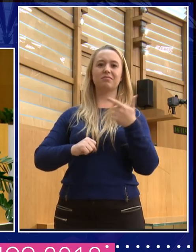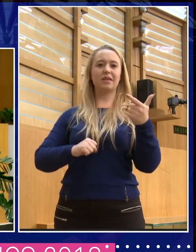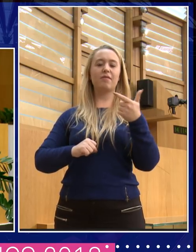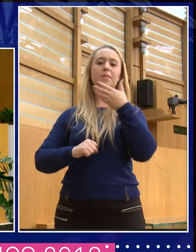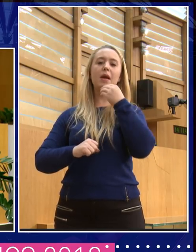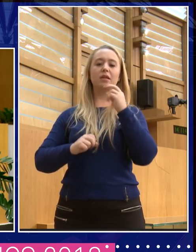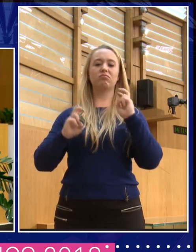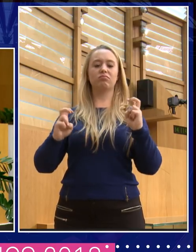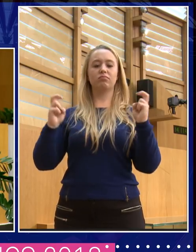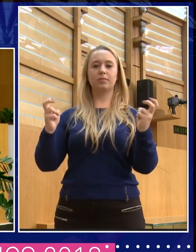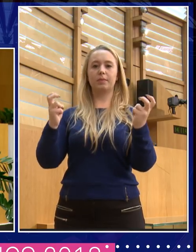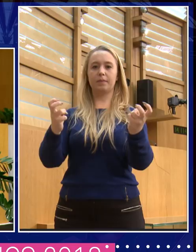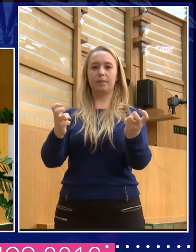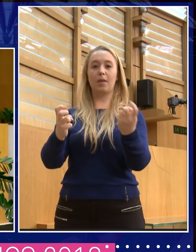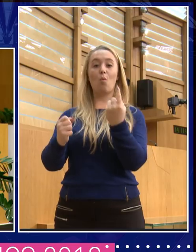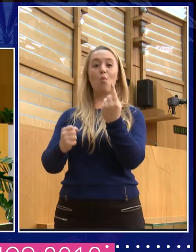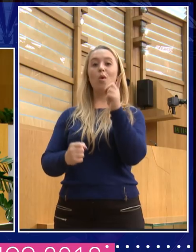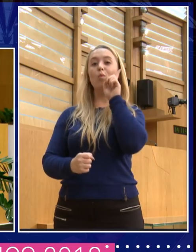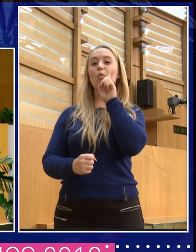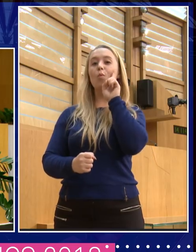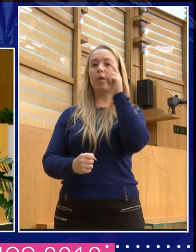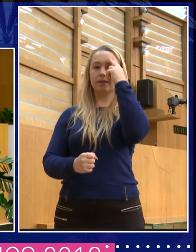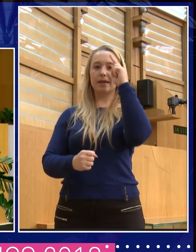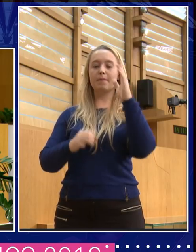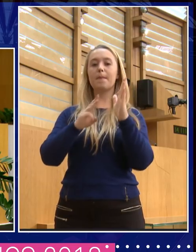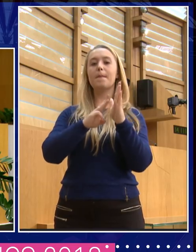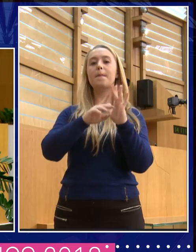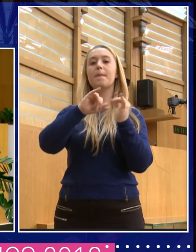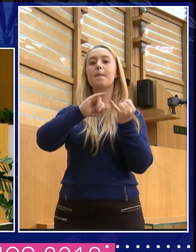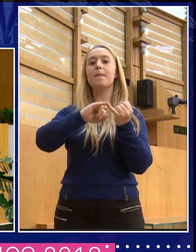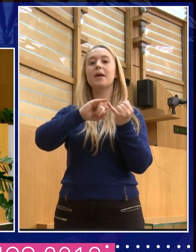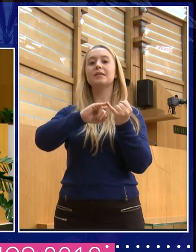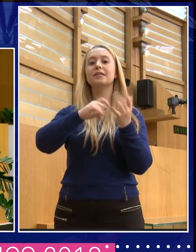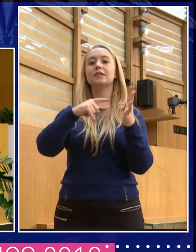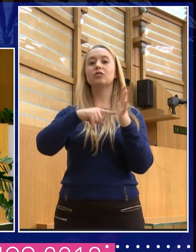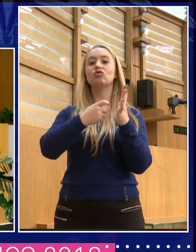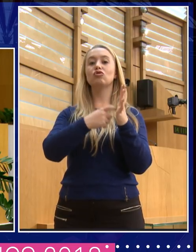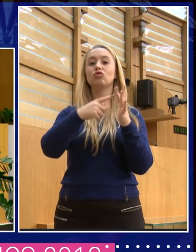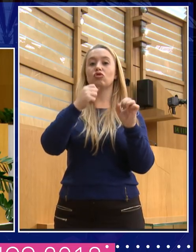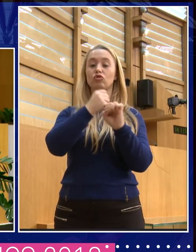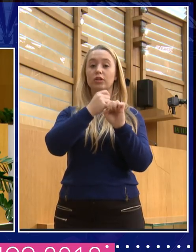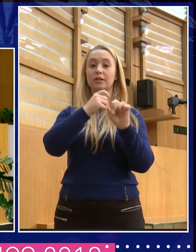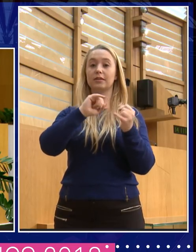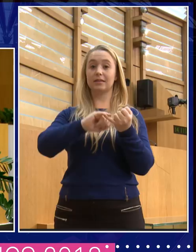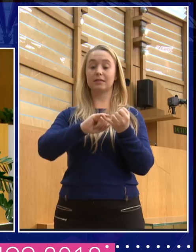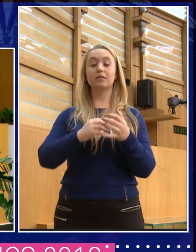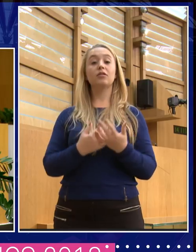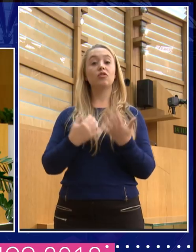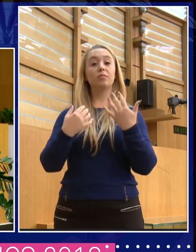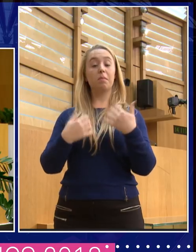And the woman's name is Miss Triggs. And she's obviously just made a good suggestion. And the chair of